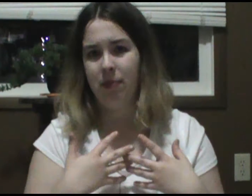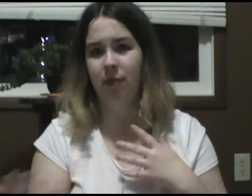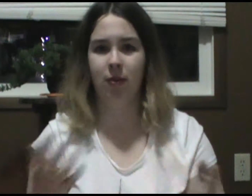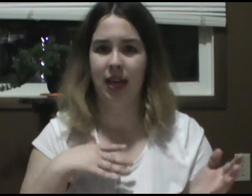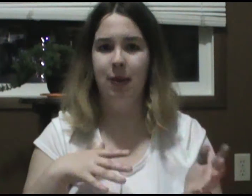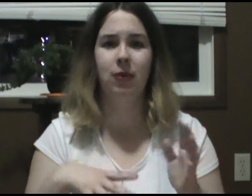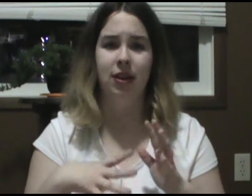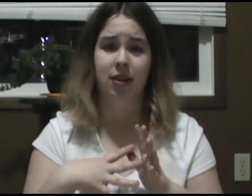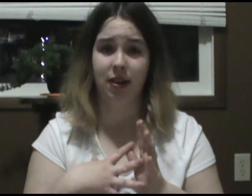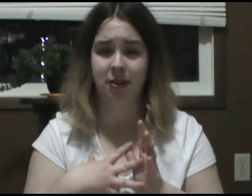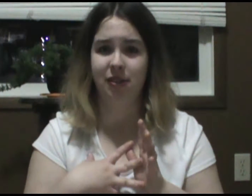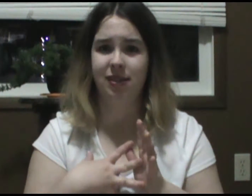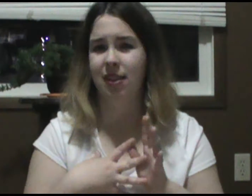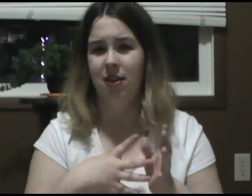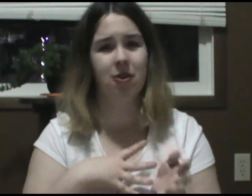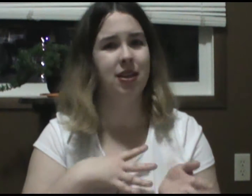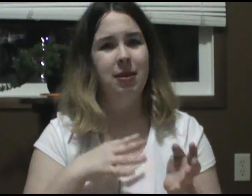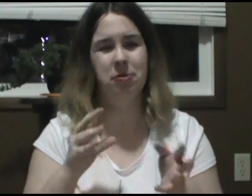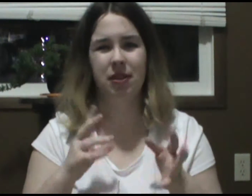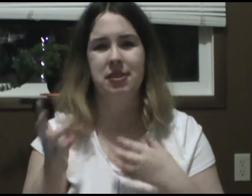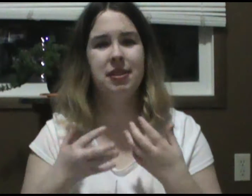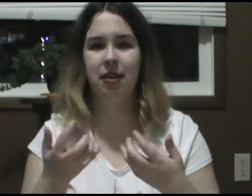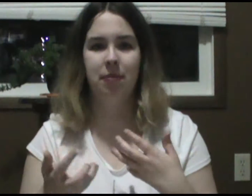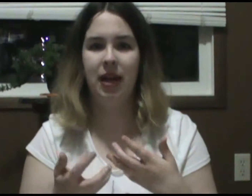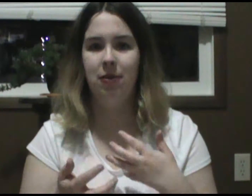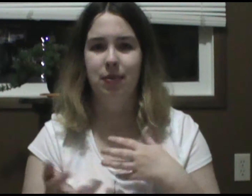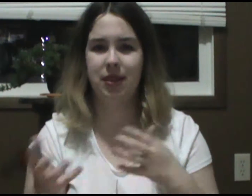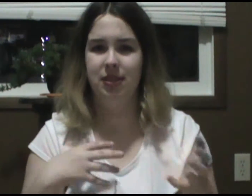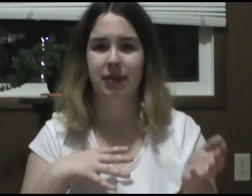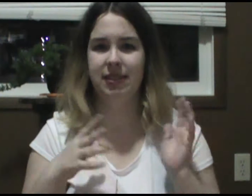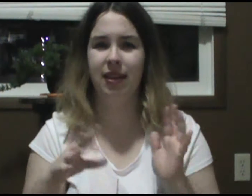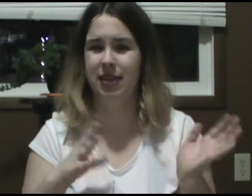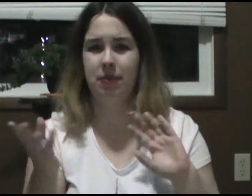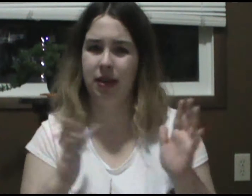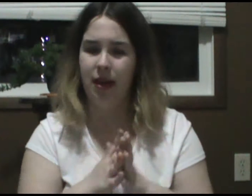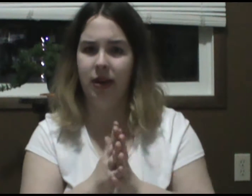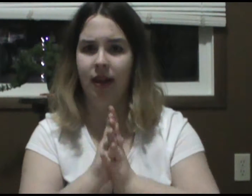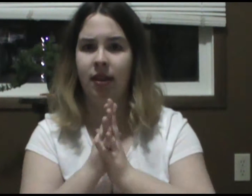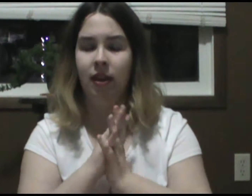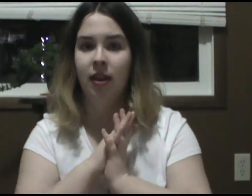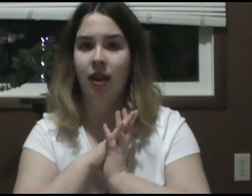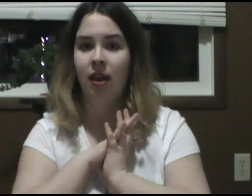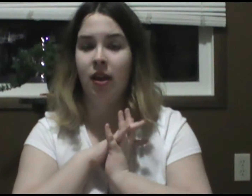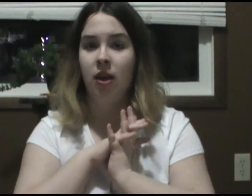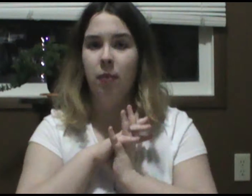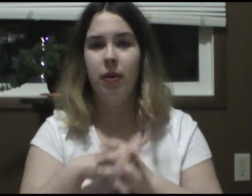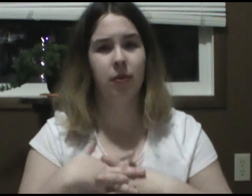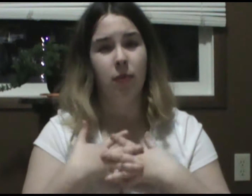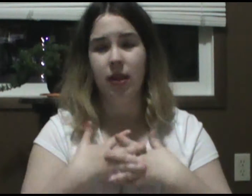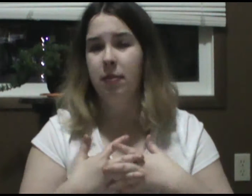before Cave went unconscious and, like, all the team sort of, like, said goodbye to him to some extent, this way or that way. But one of the